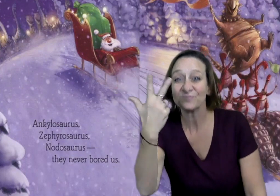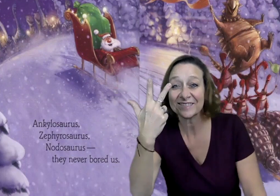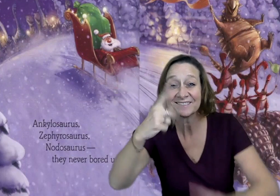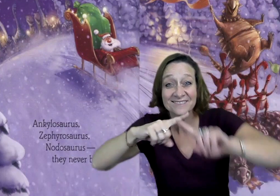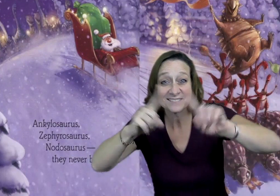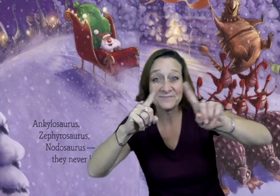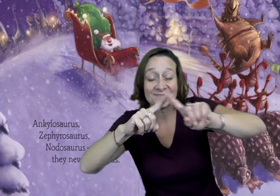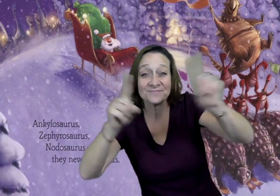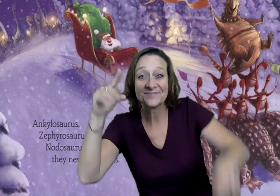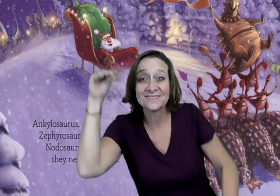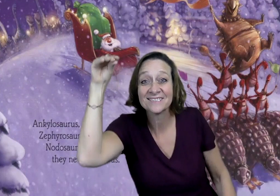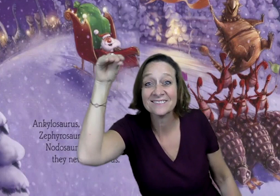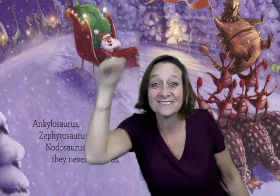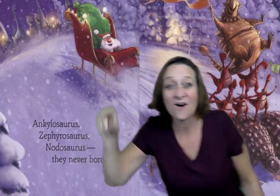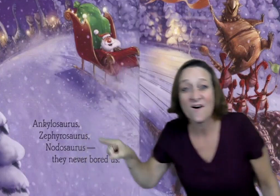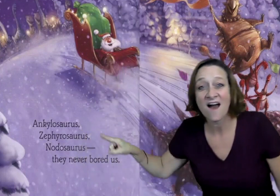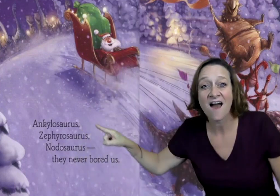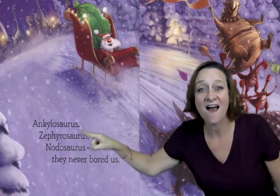Ooh, three different kinds of dinosaurs.